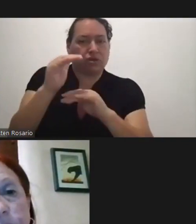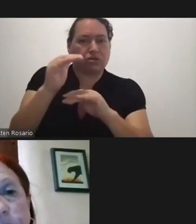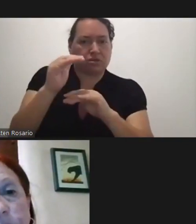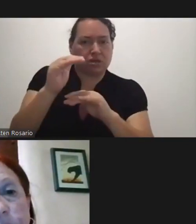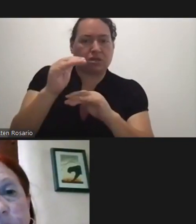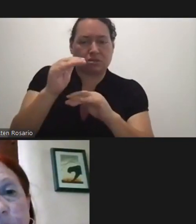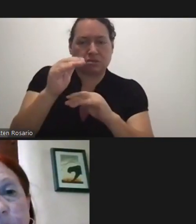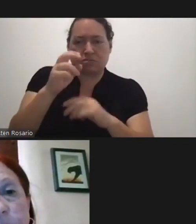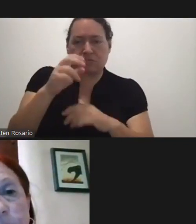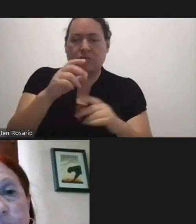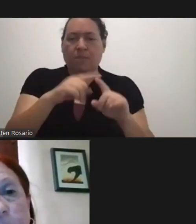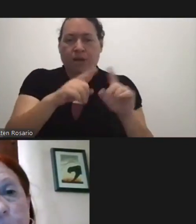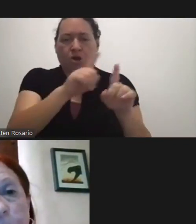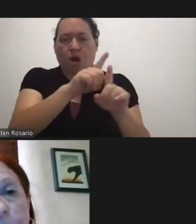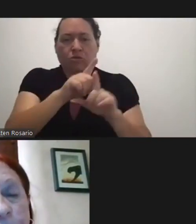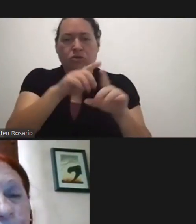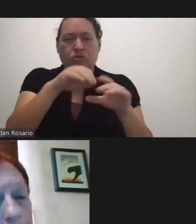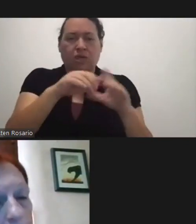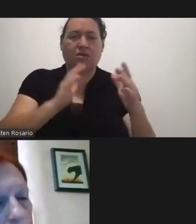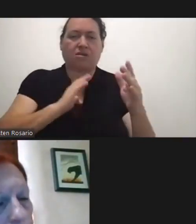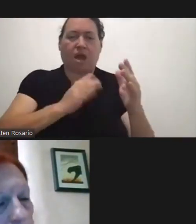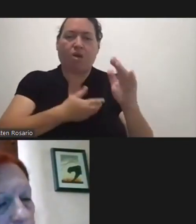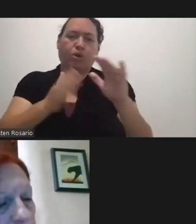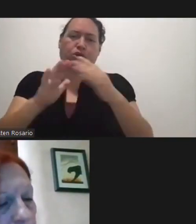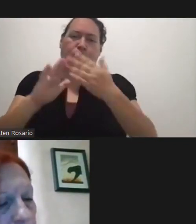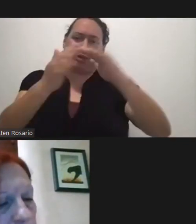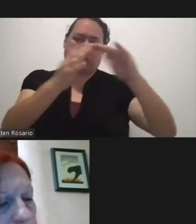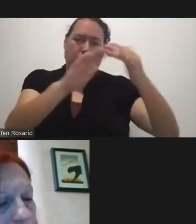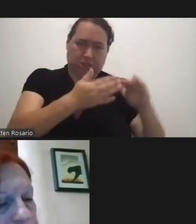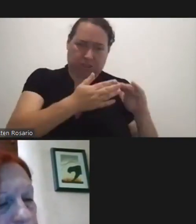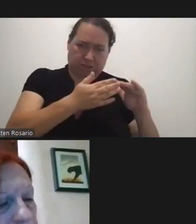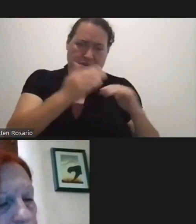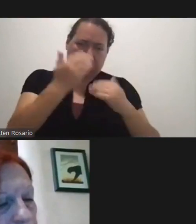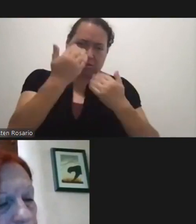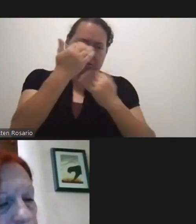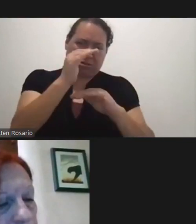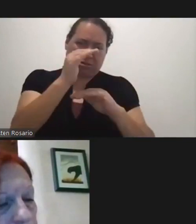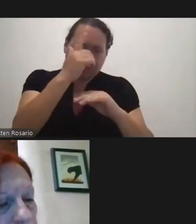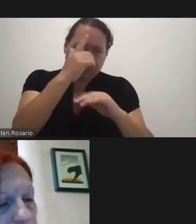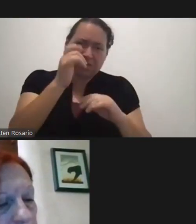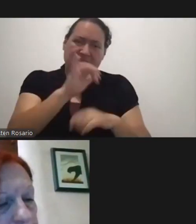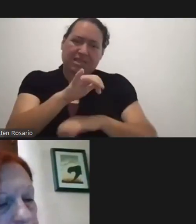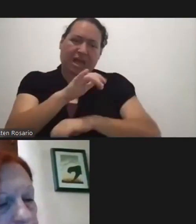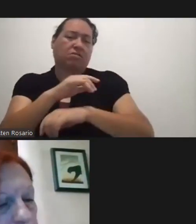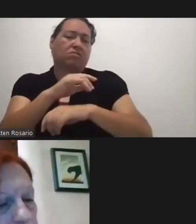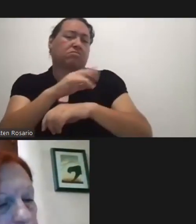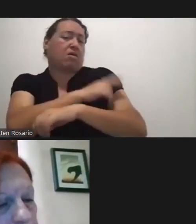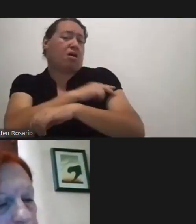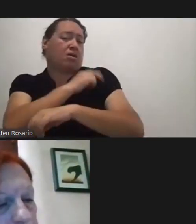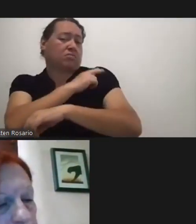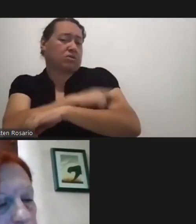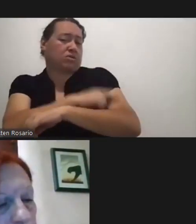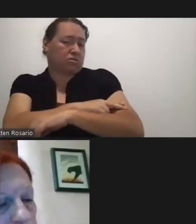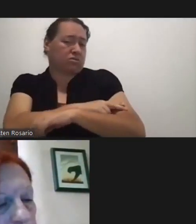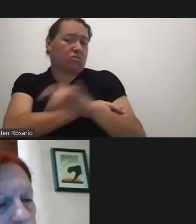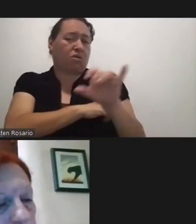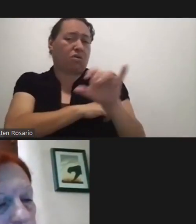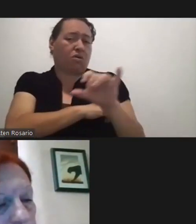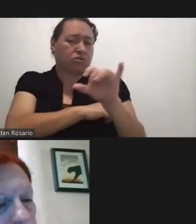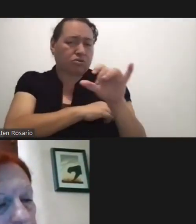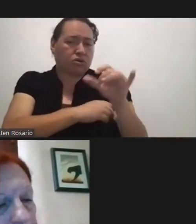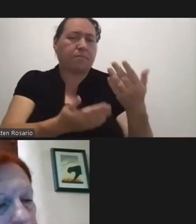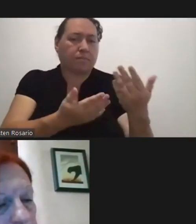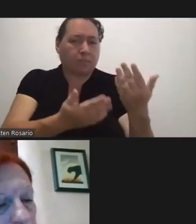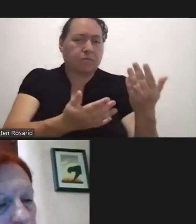Within Our Community Because That Hospitalization Is Also Probably A Function